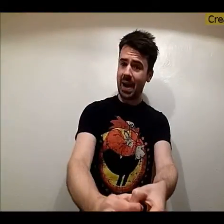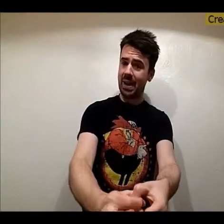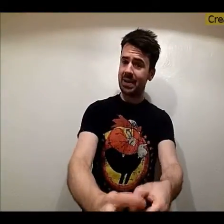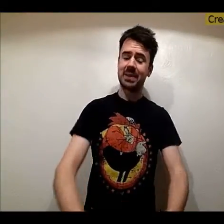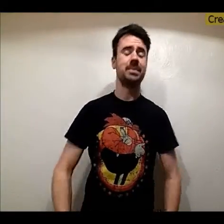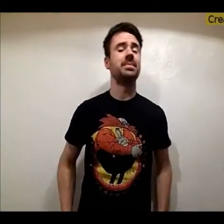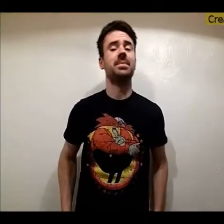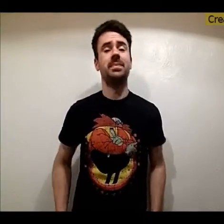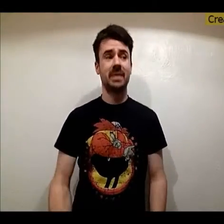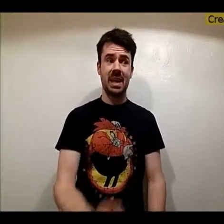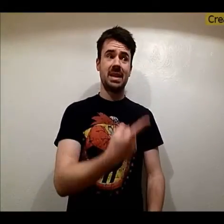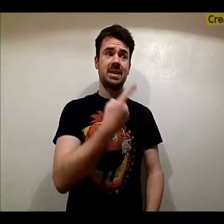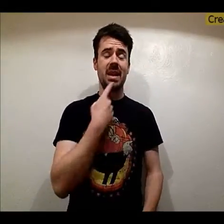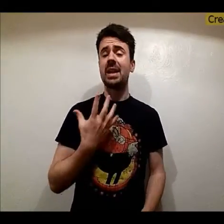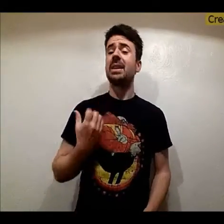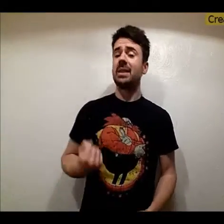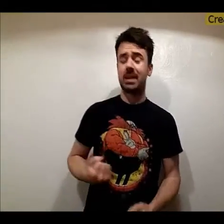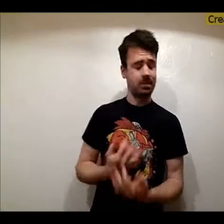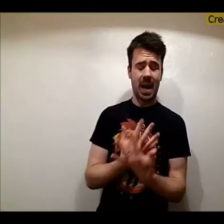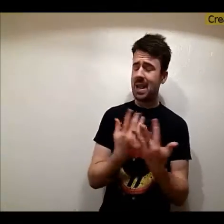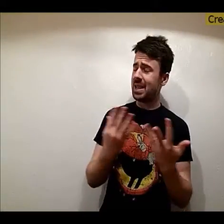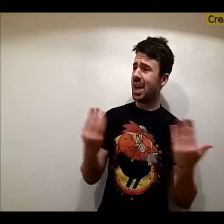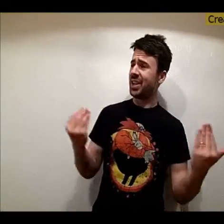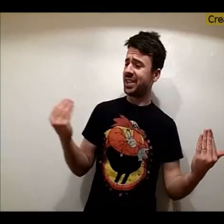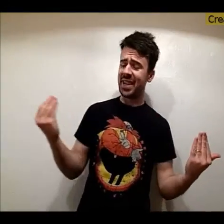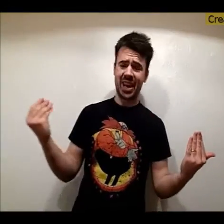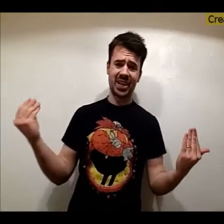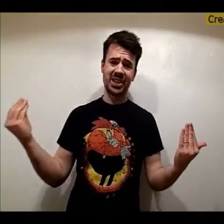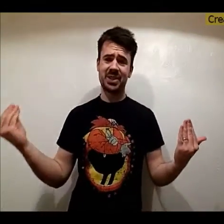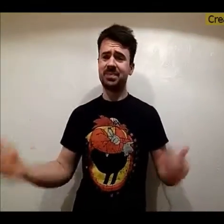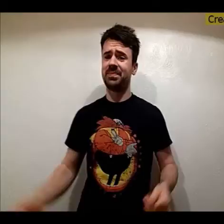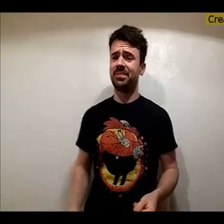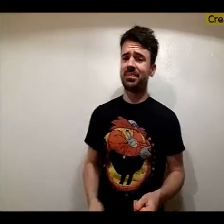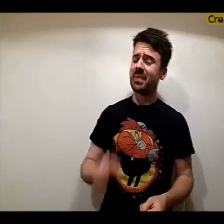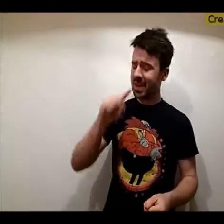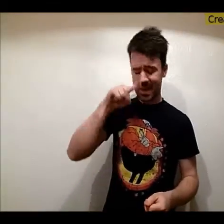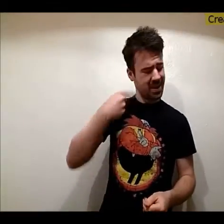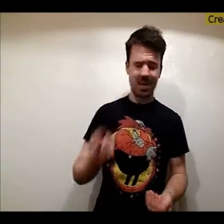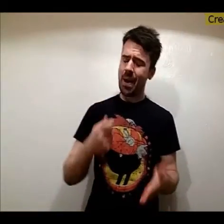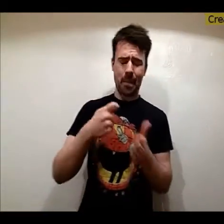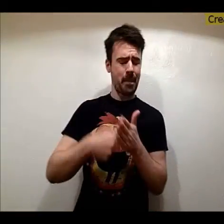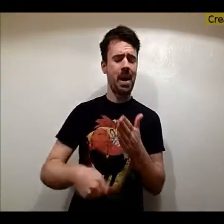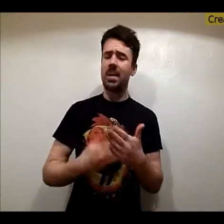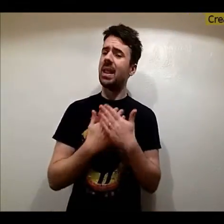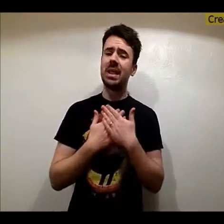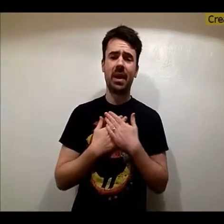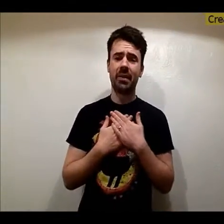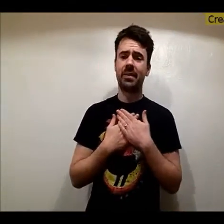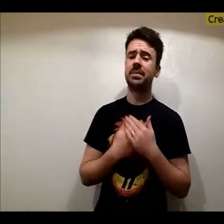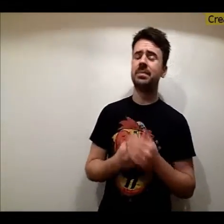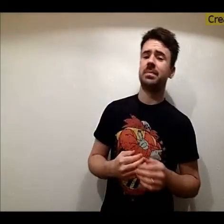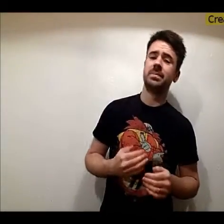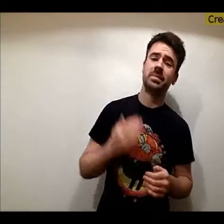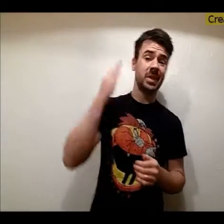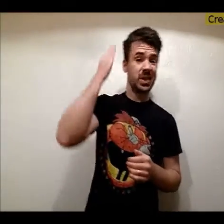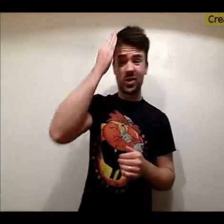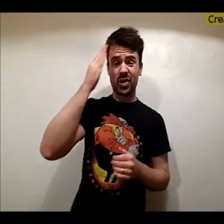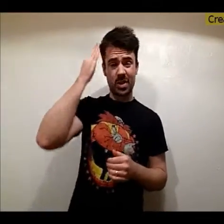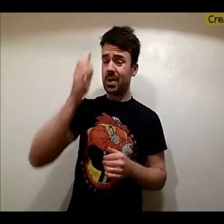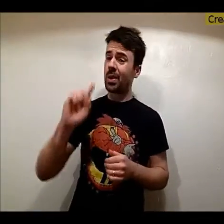my ass Say he got a lot of cash Darling, he can buy my love It's